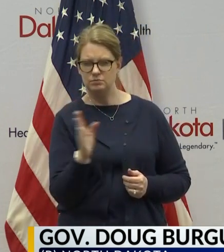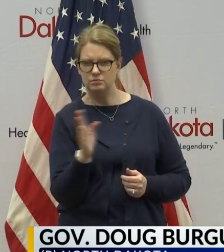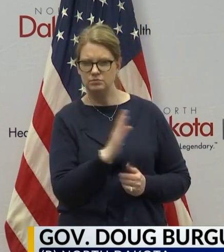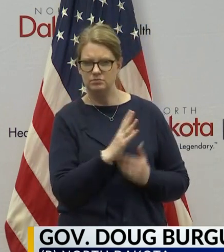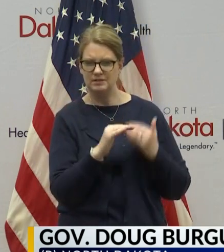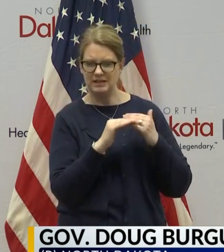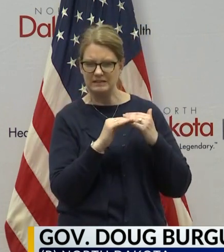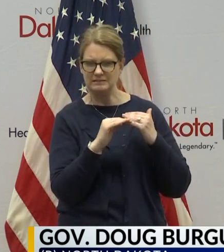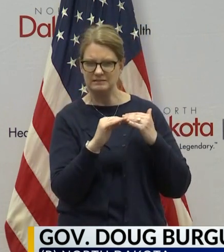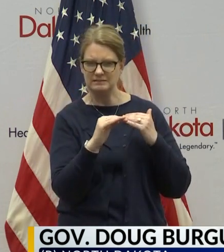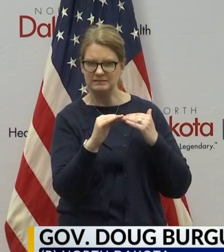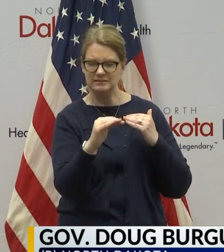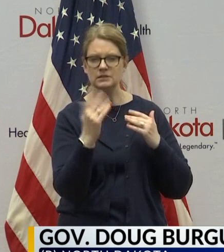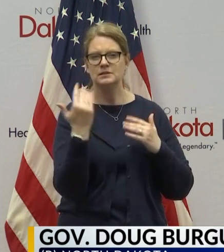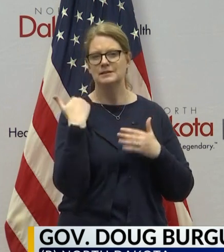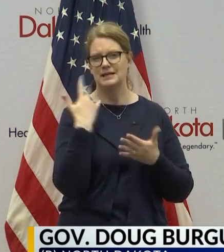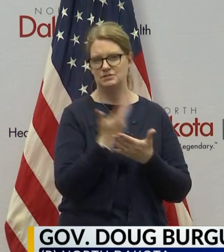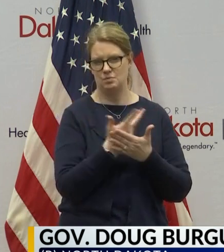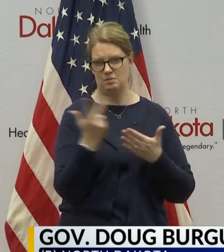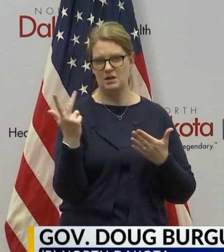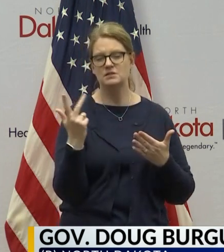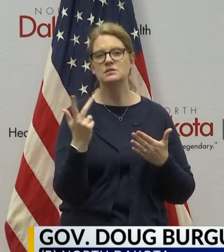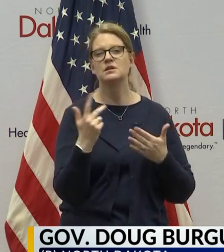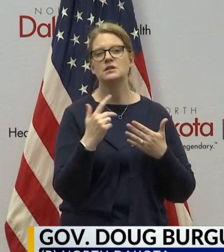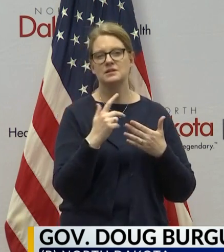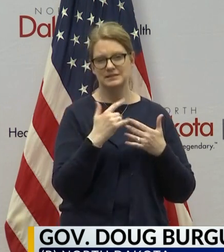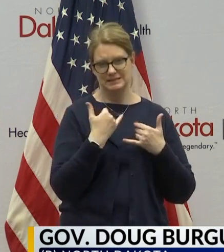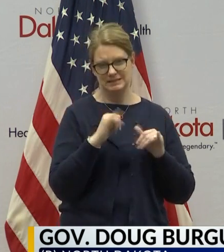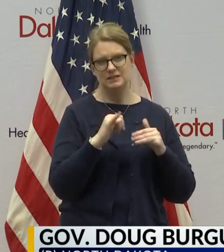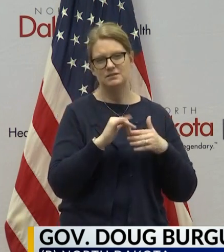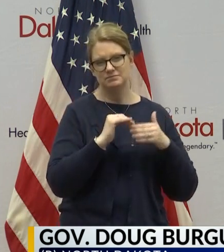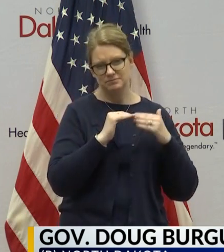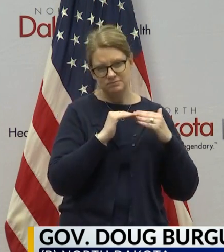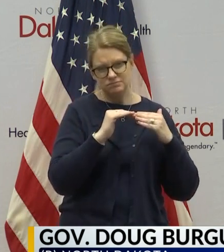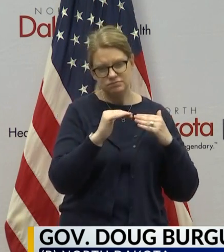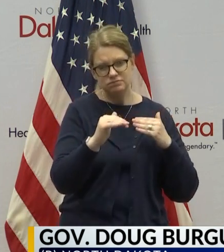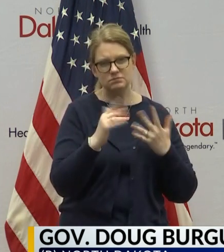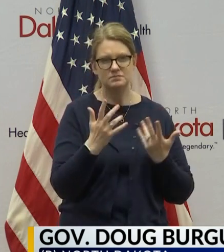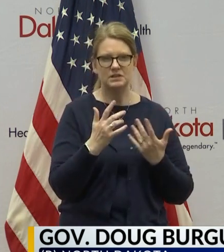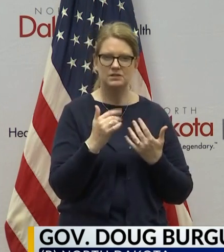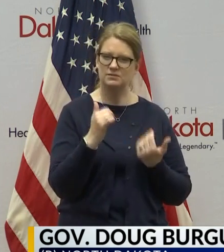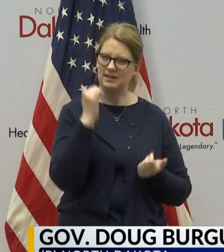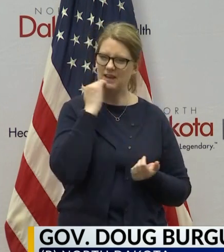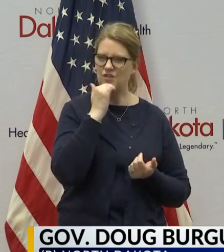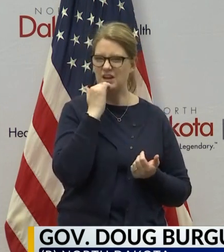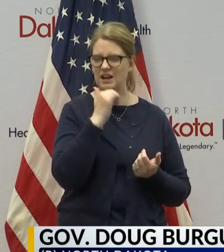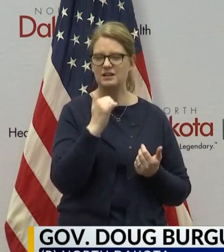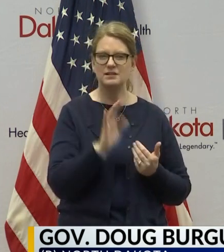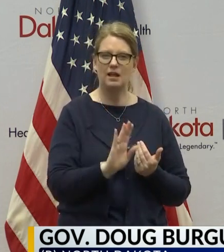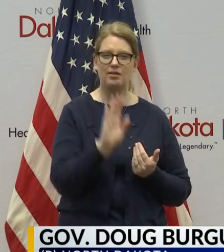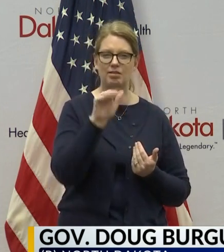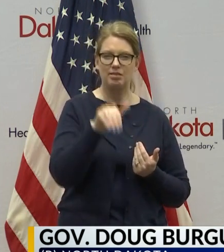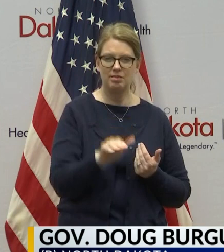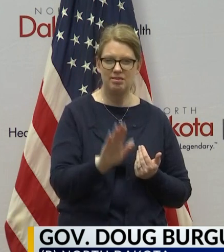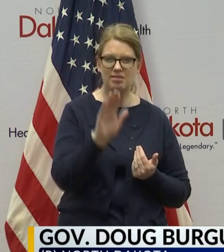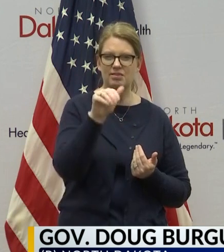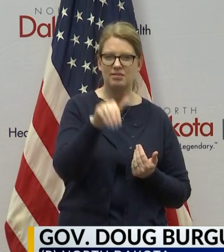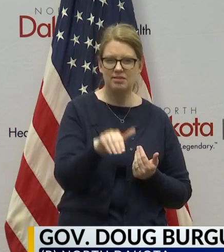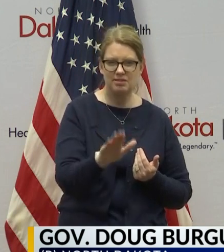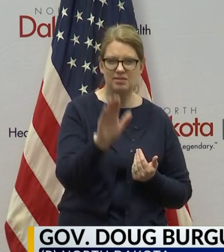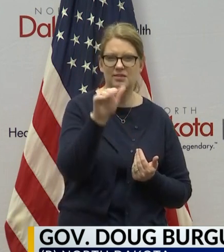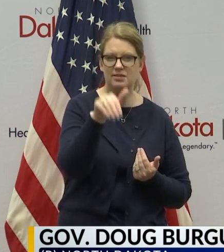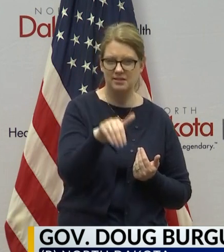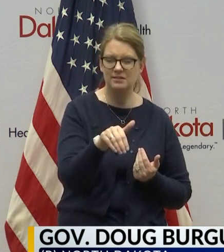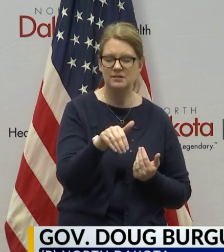average over the last three weeks. But on every given day, it may bounce around a little bit. And we know that